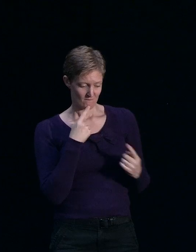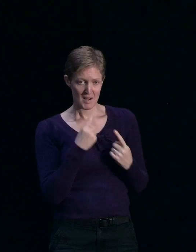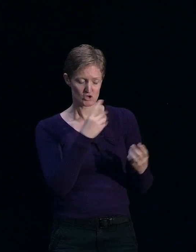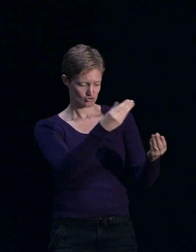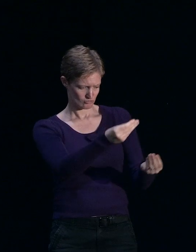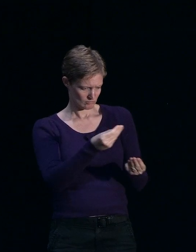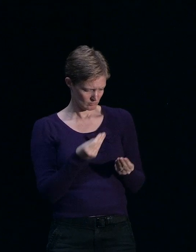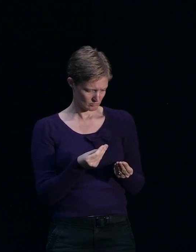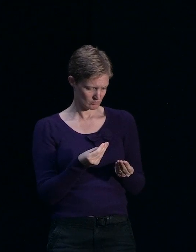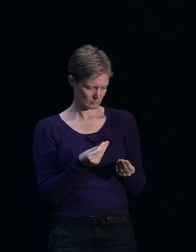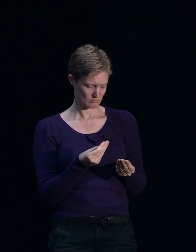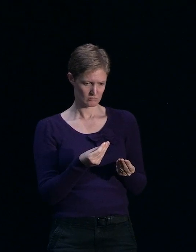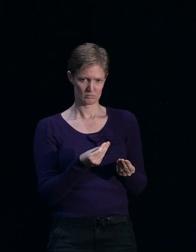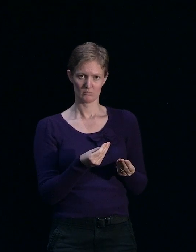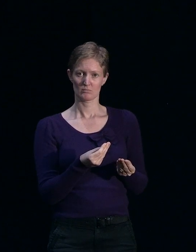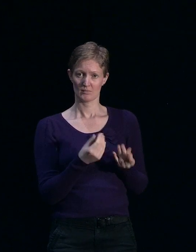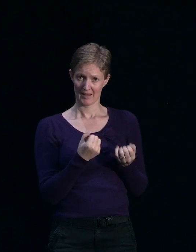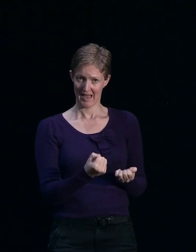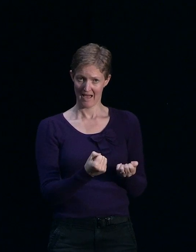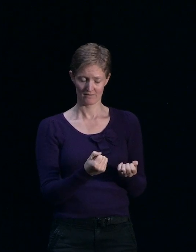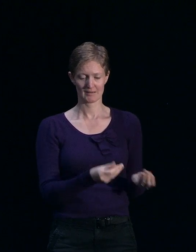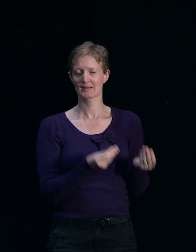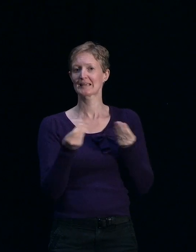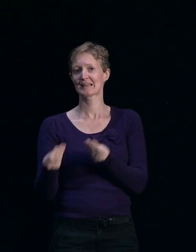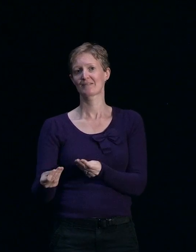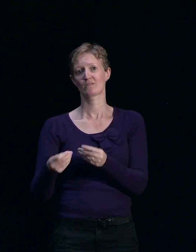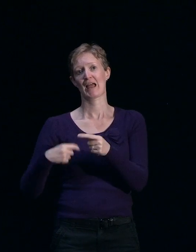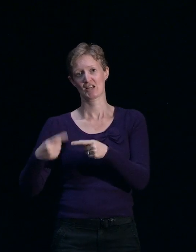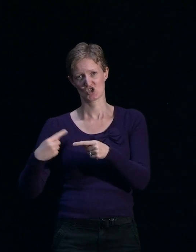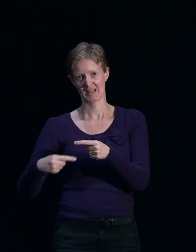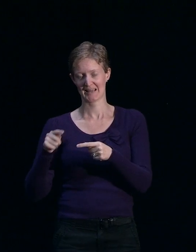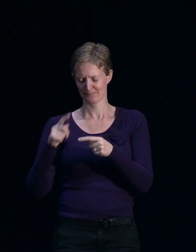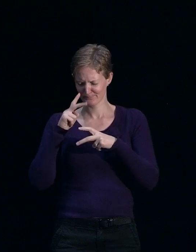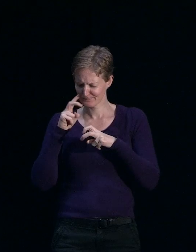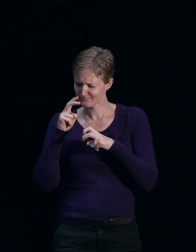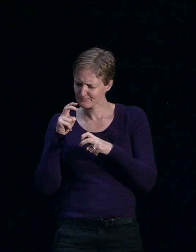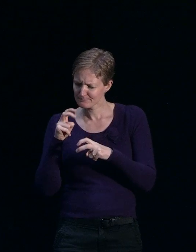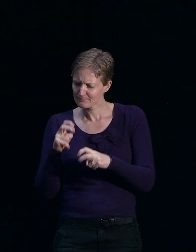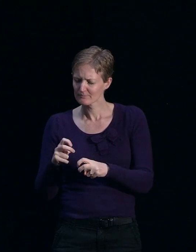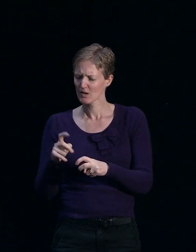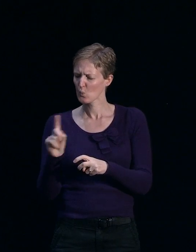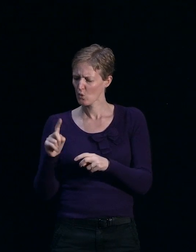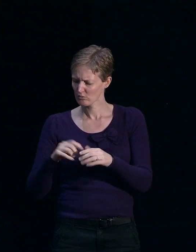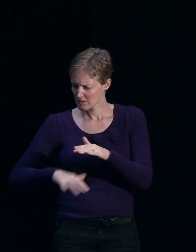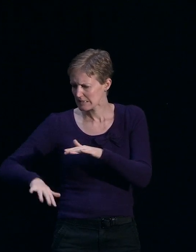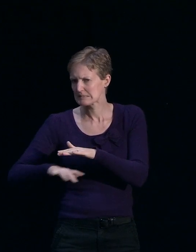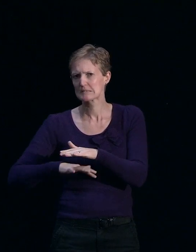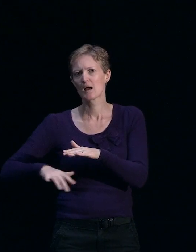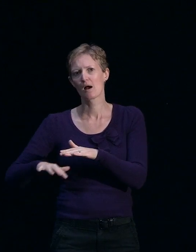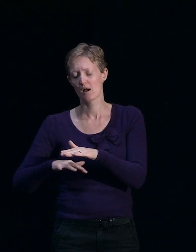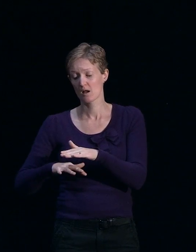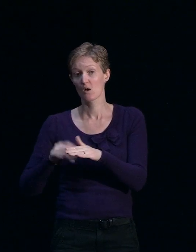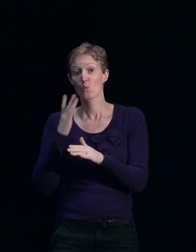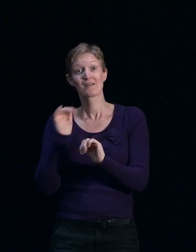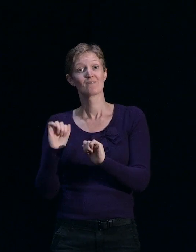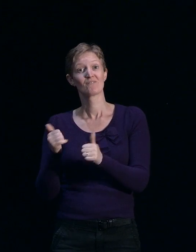identified, then it goes to an engineer who analyses that ground condition. And once that's